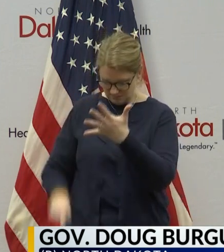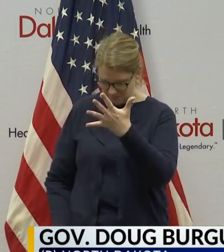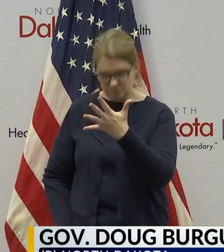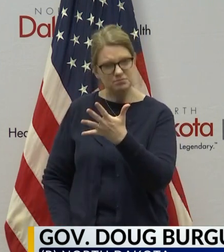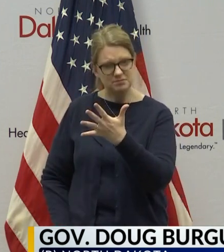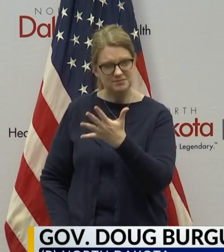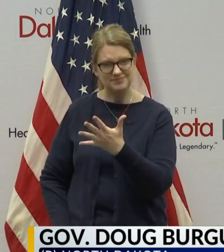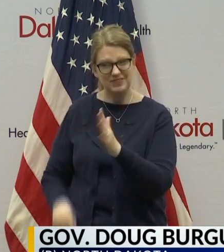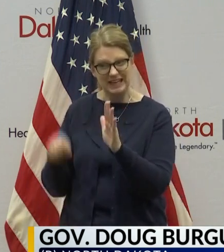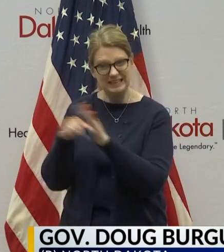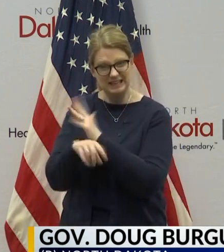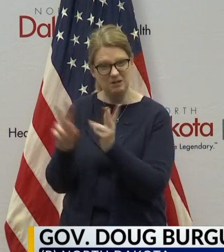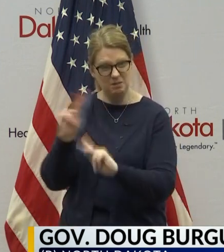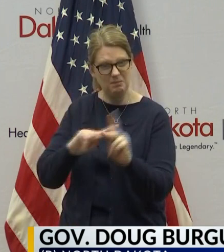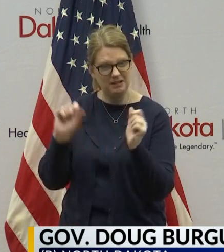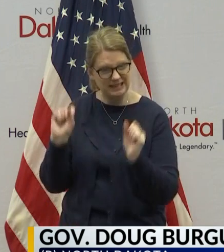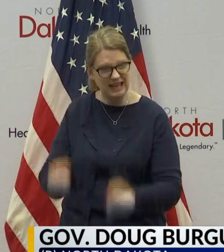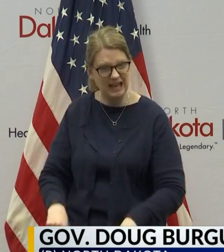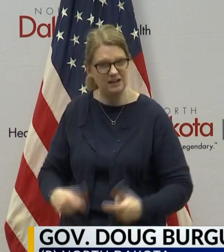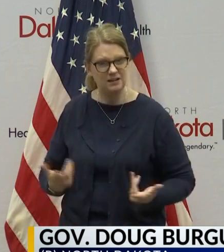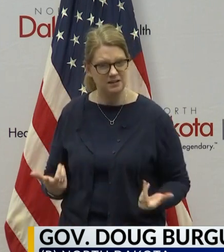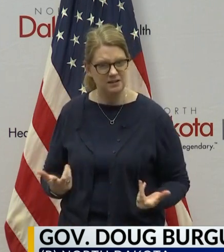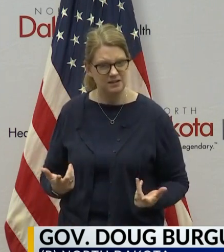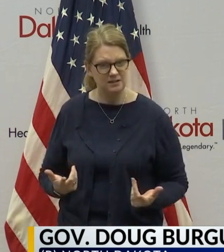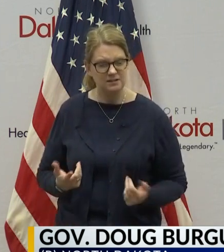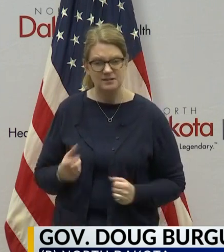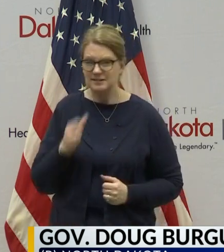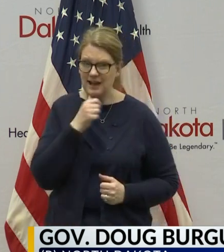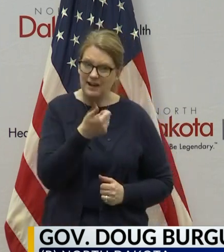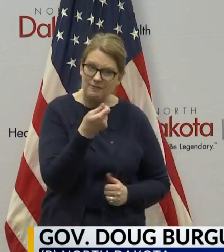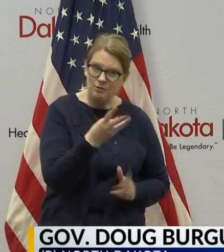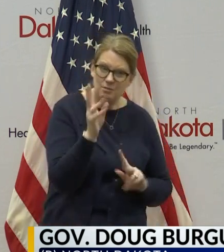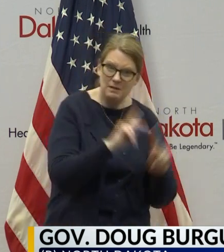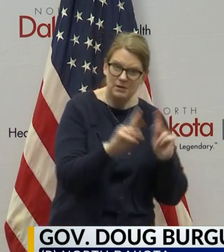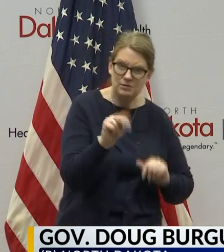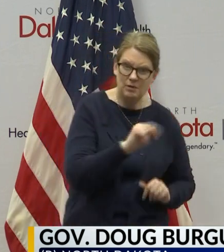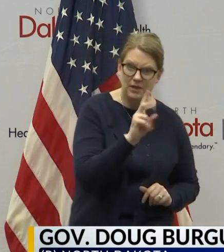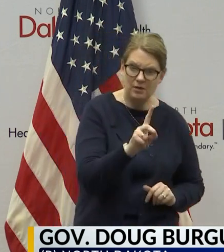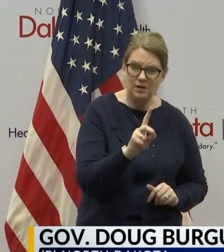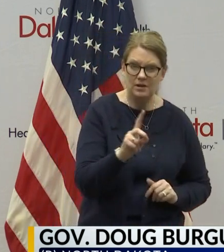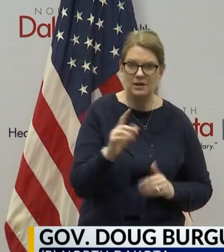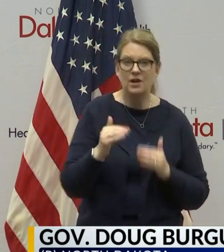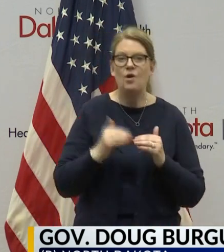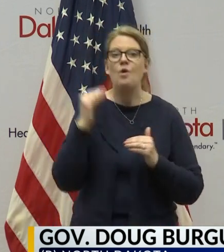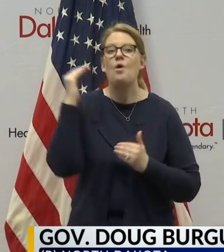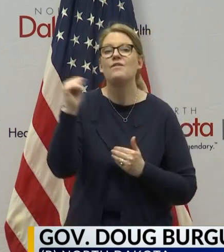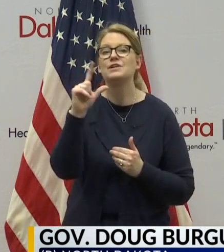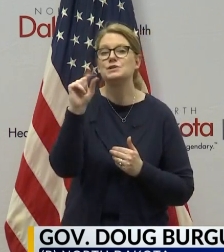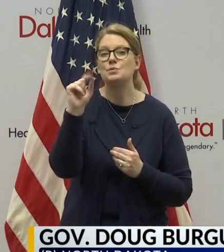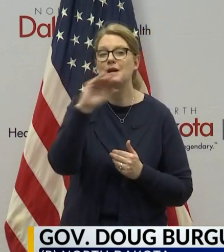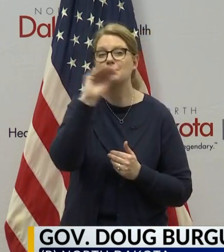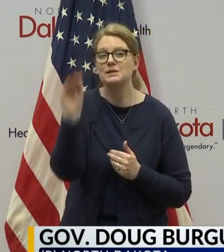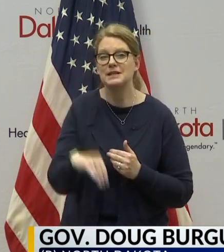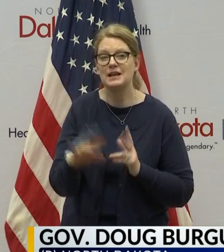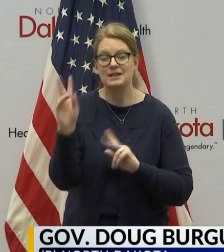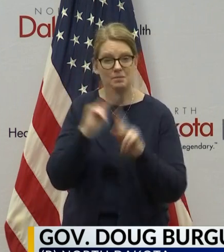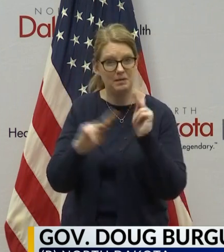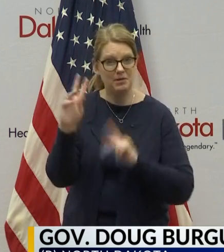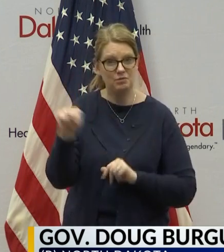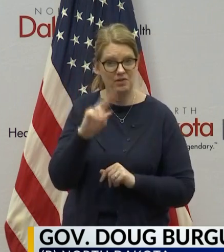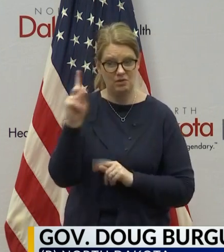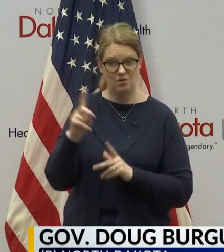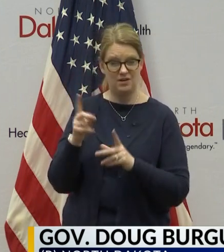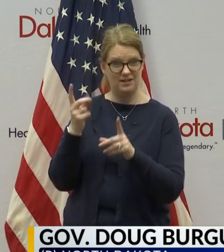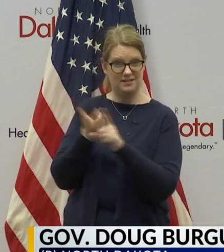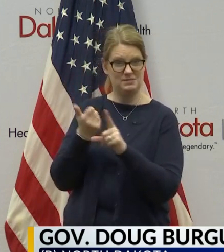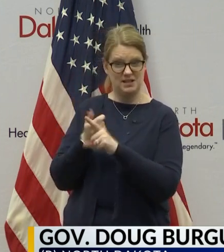mortality rate. And, again, as we've gone through, we're not talking about a few people in North Dakota. We're talking about over 20% of the population of North Dakota would fall